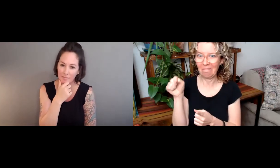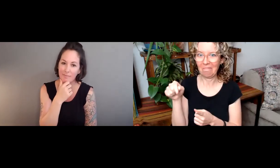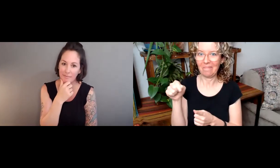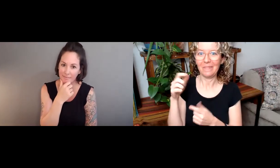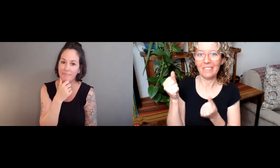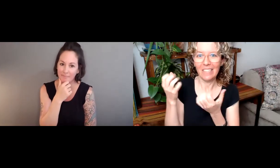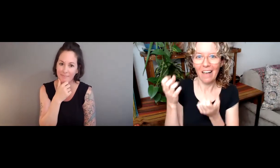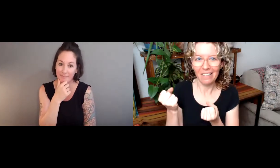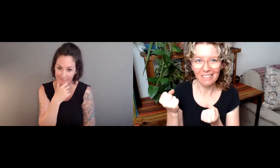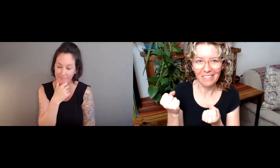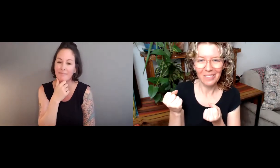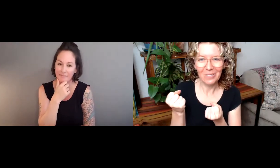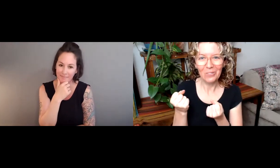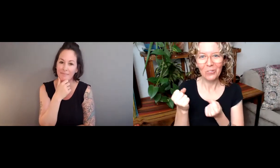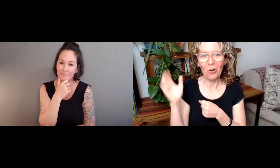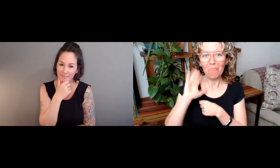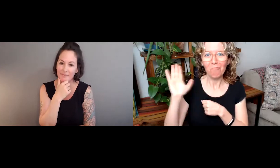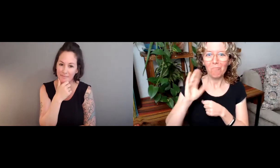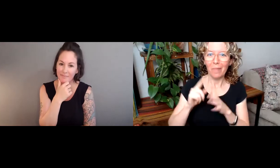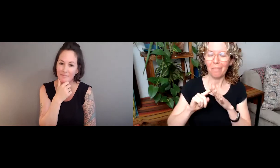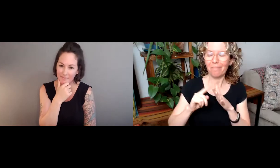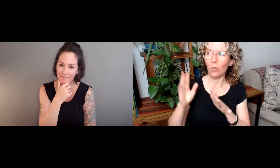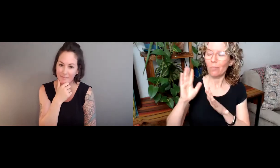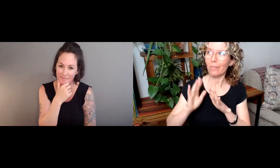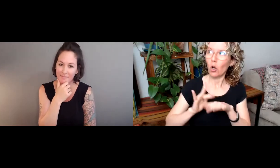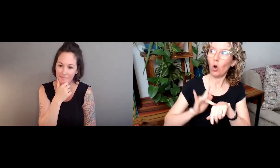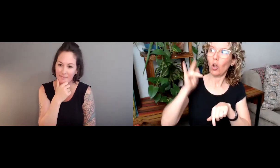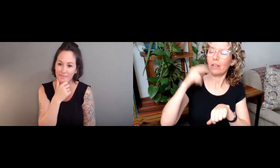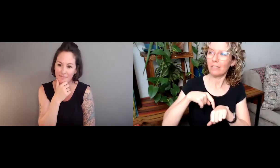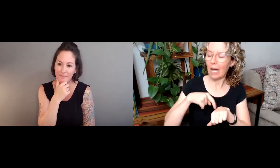similar despite modality.